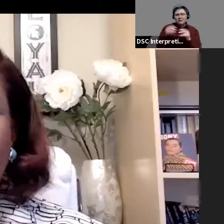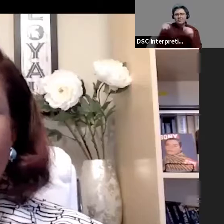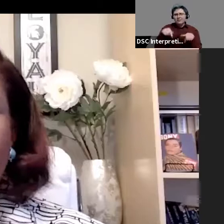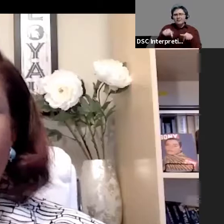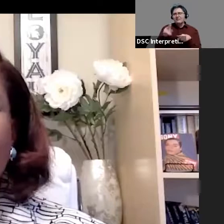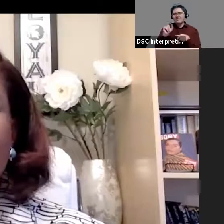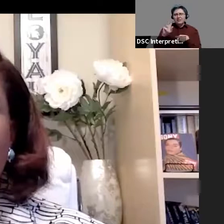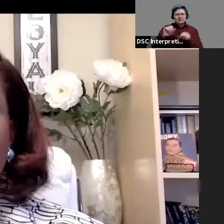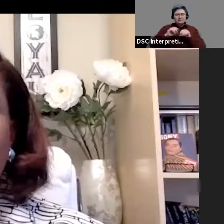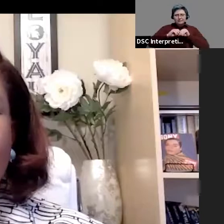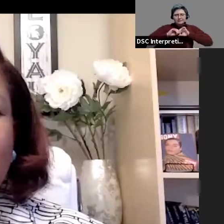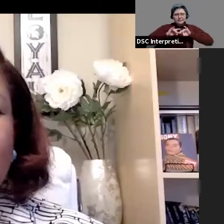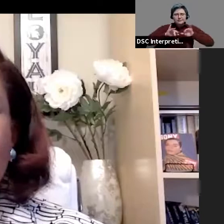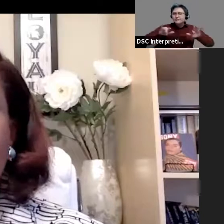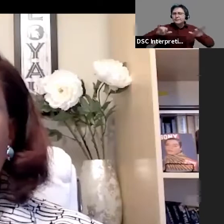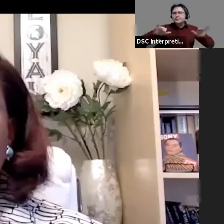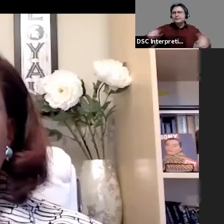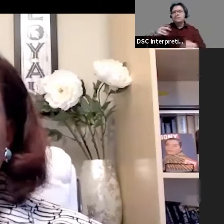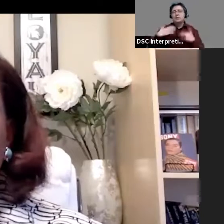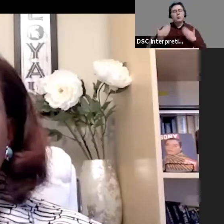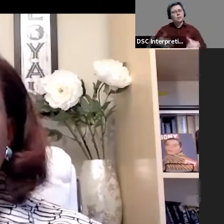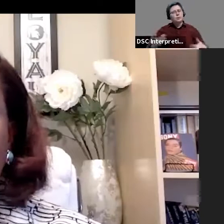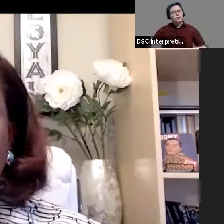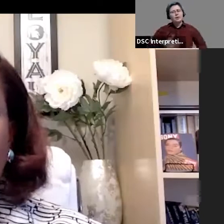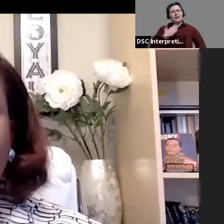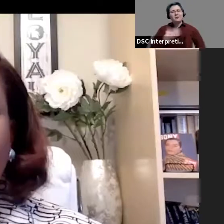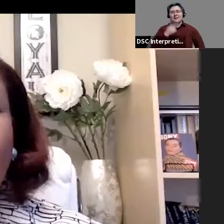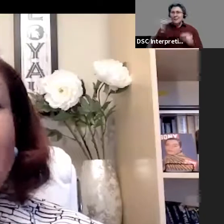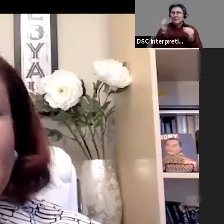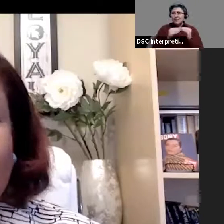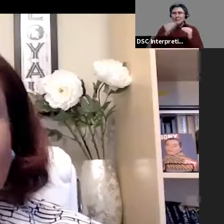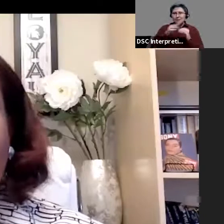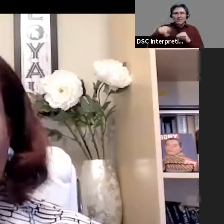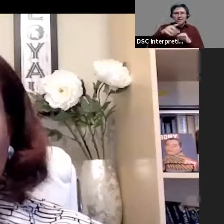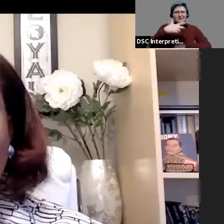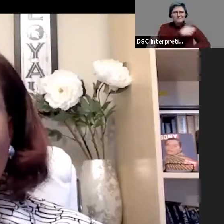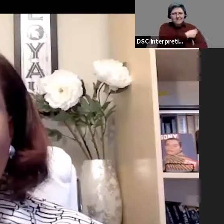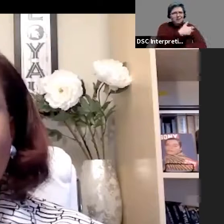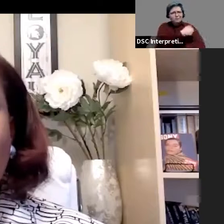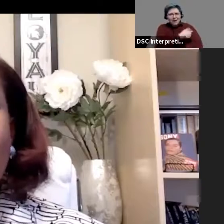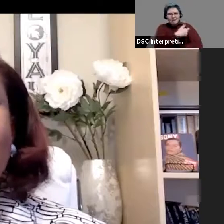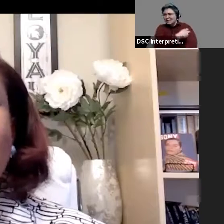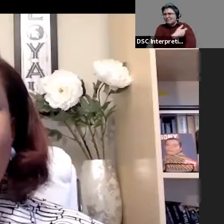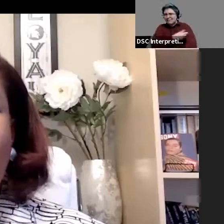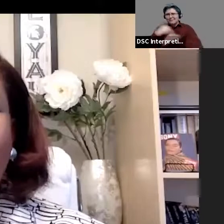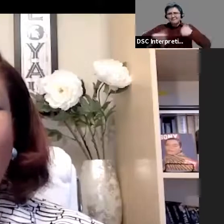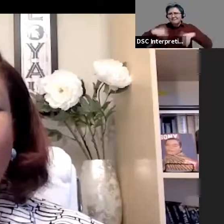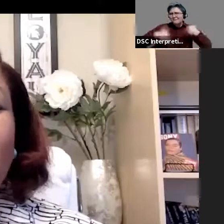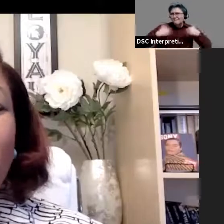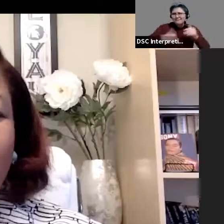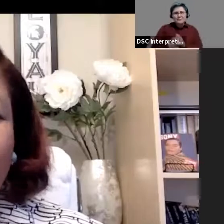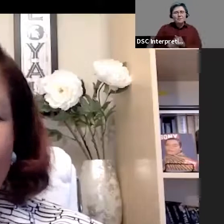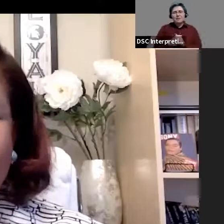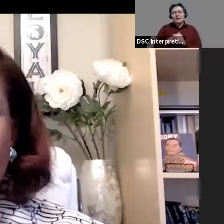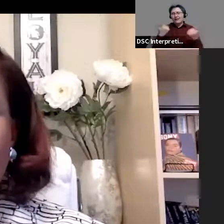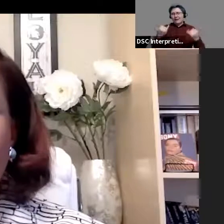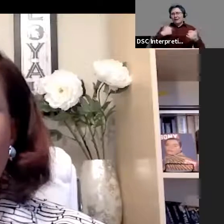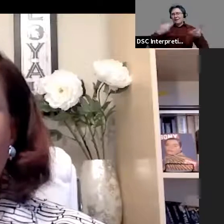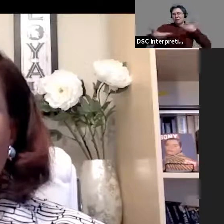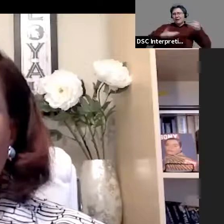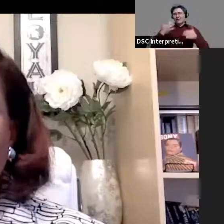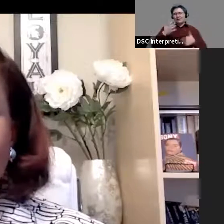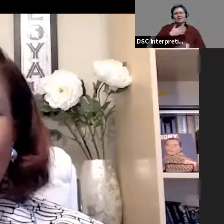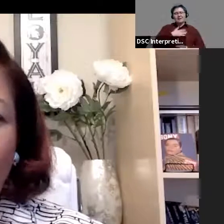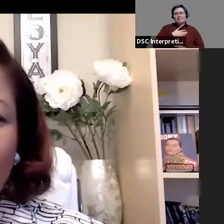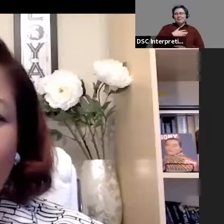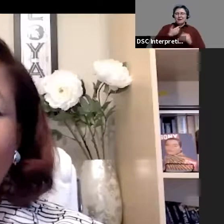rollout, and we're so pleased to see that more and more of you are getting the vaccine. Now, let me welcome in my